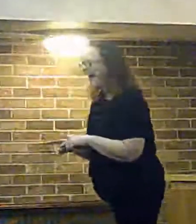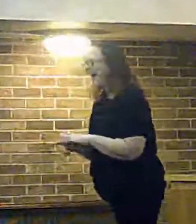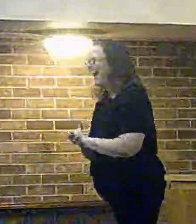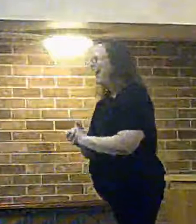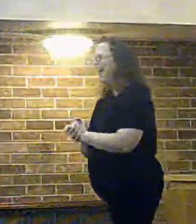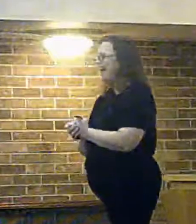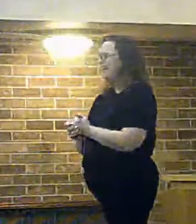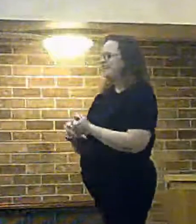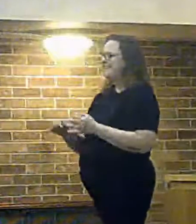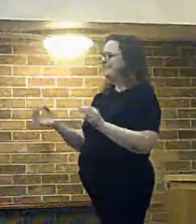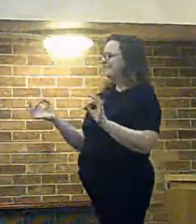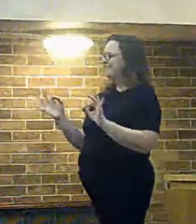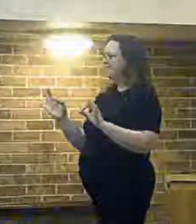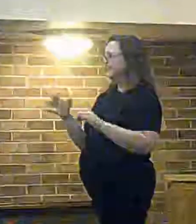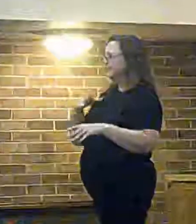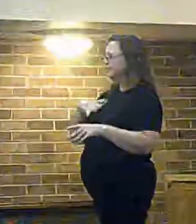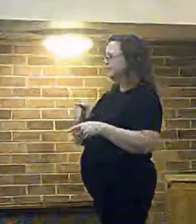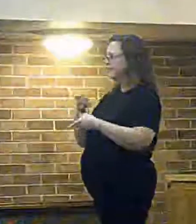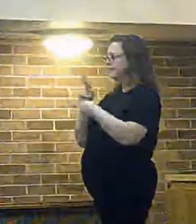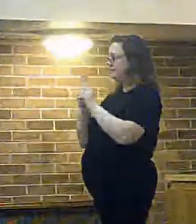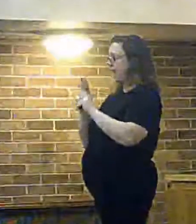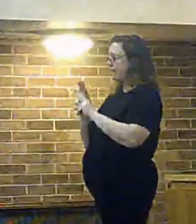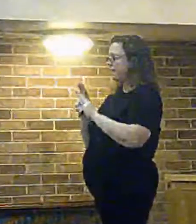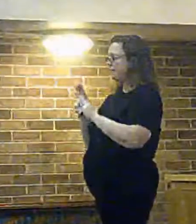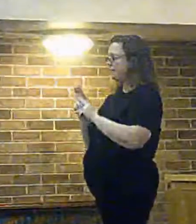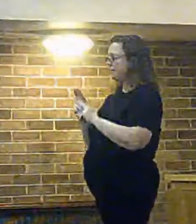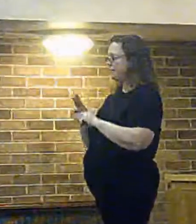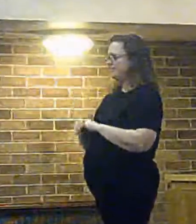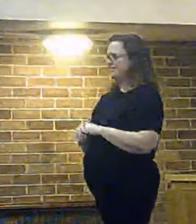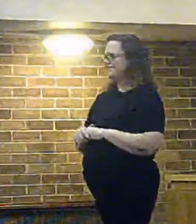Is that it? Yeah, run.